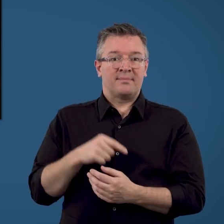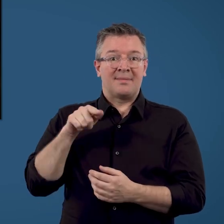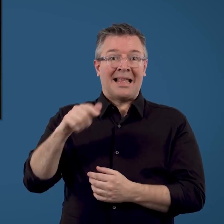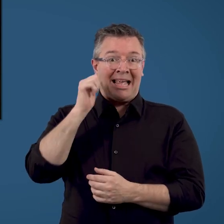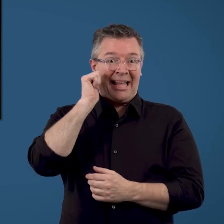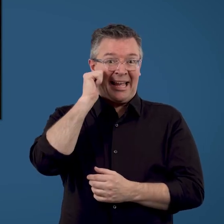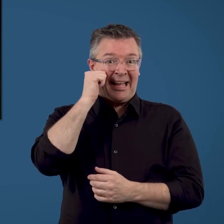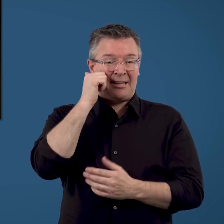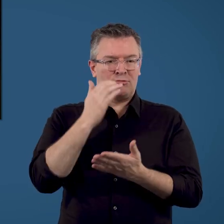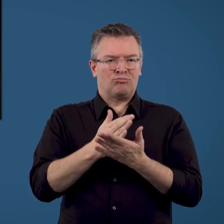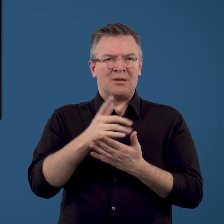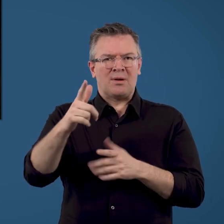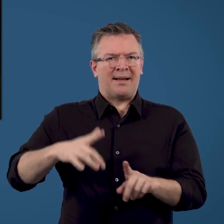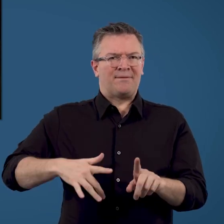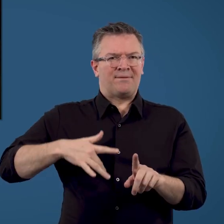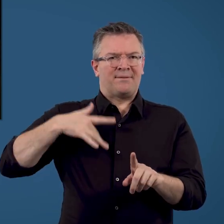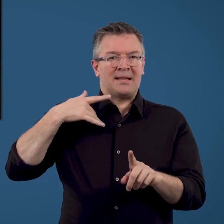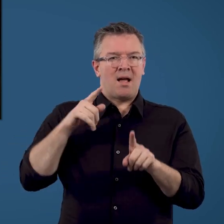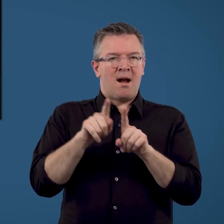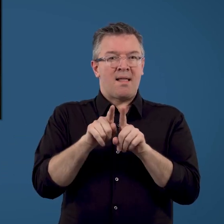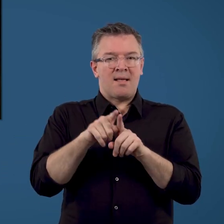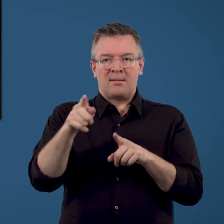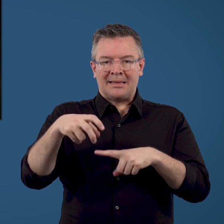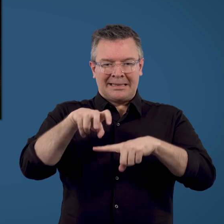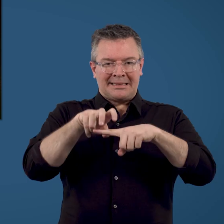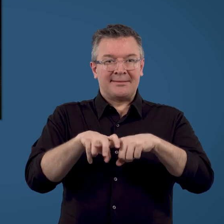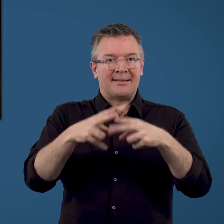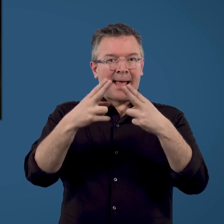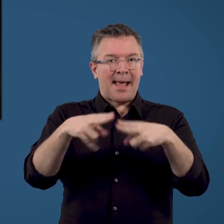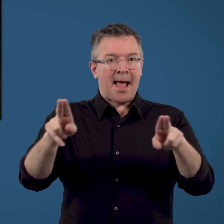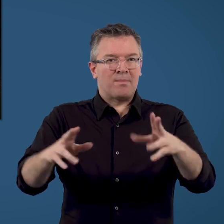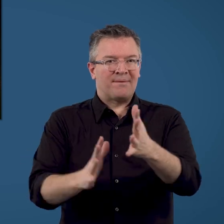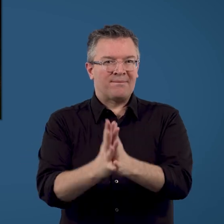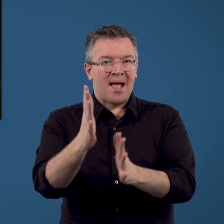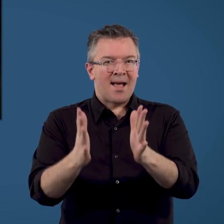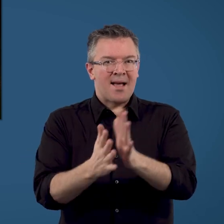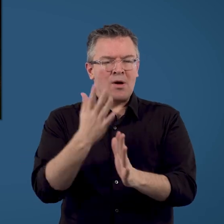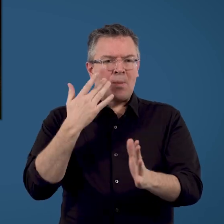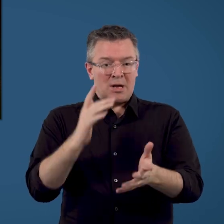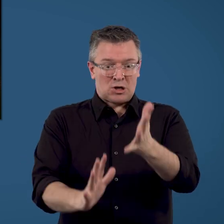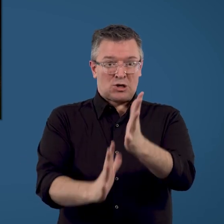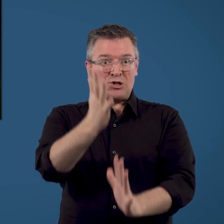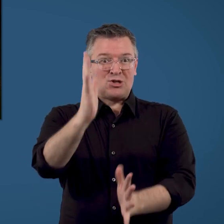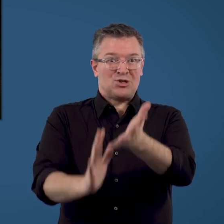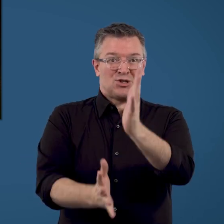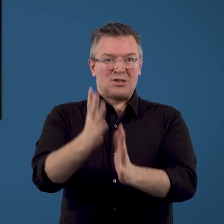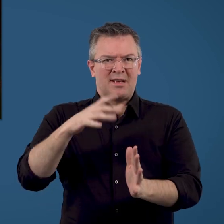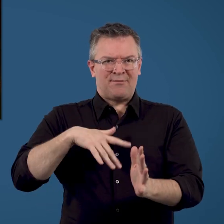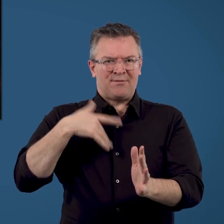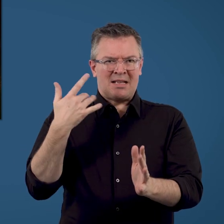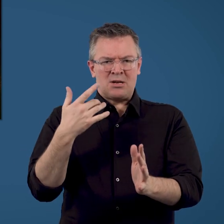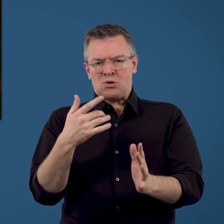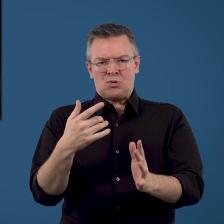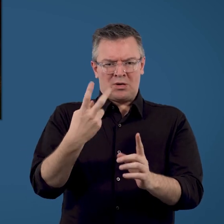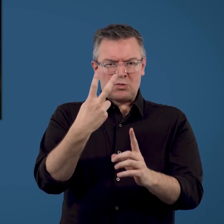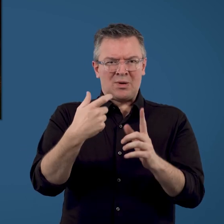Radiant heat is what you feel when you sit next to a campfire. If a campfire heats up to two kilowatts per square metre,